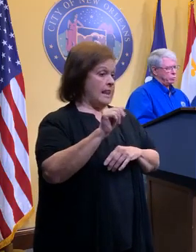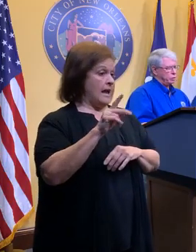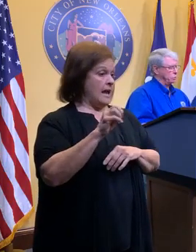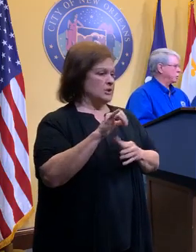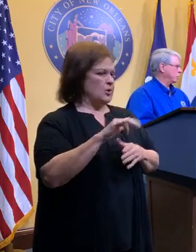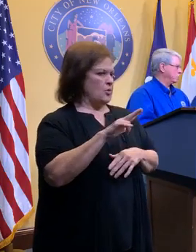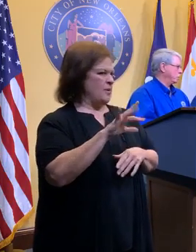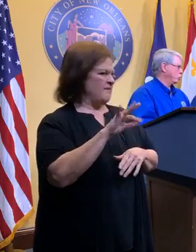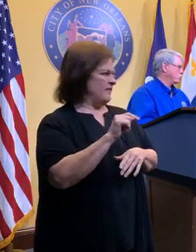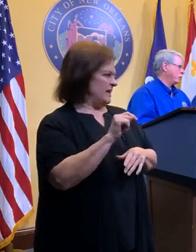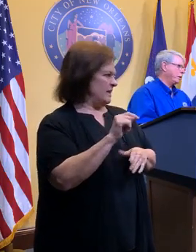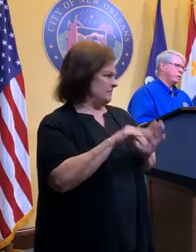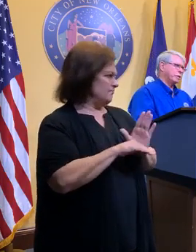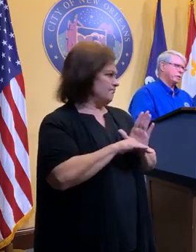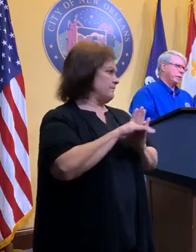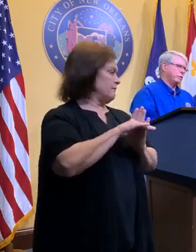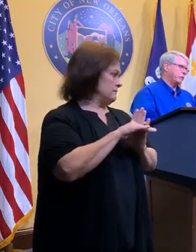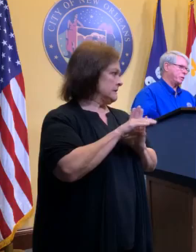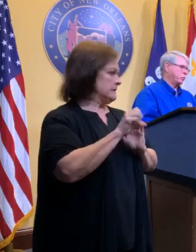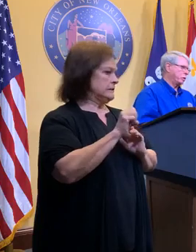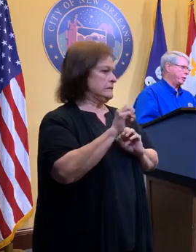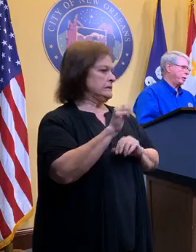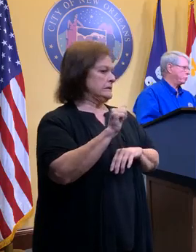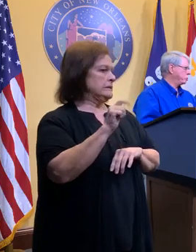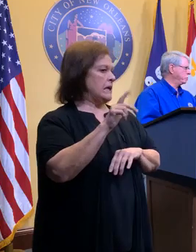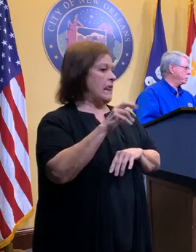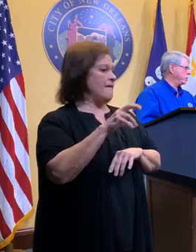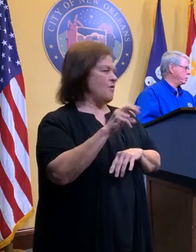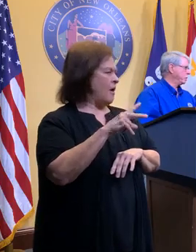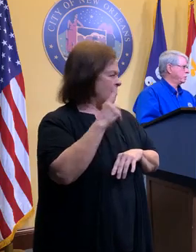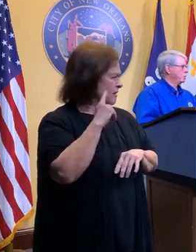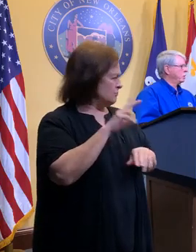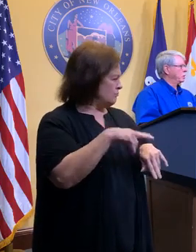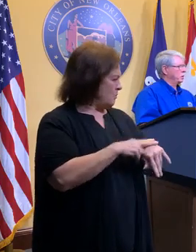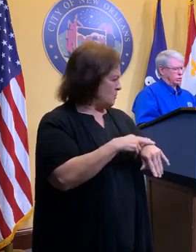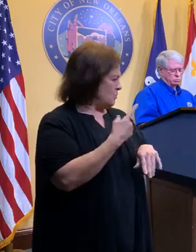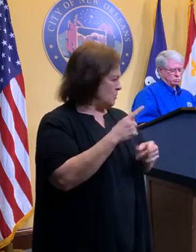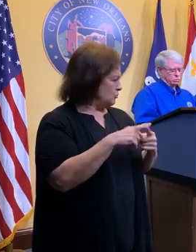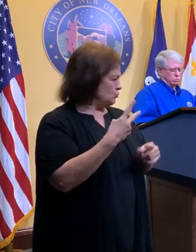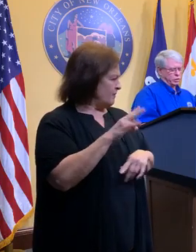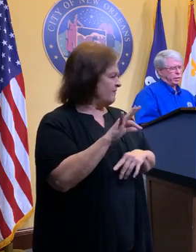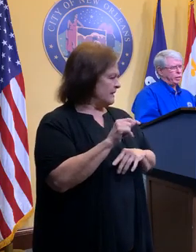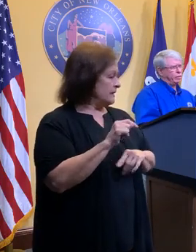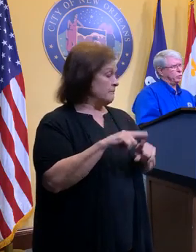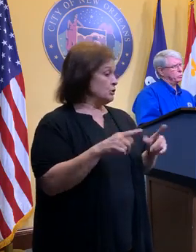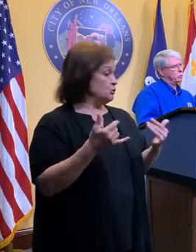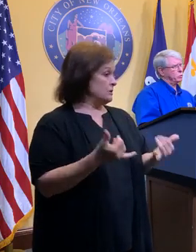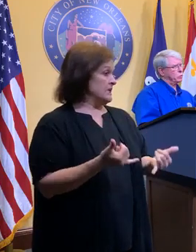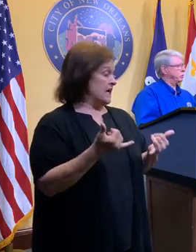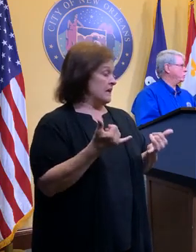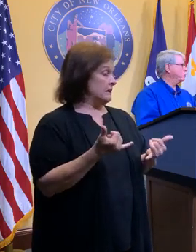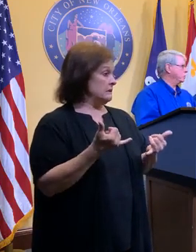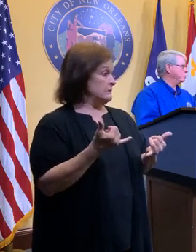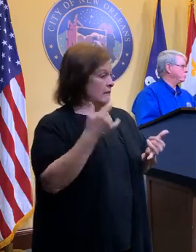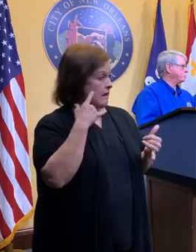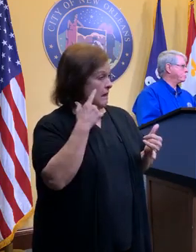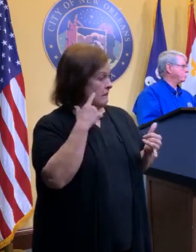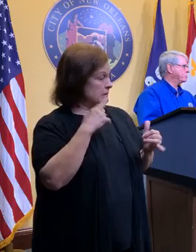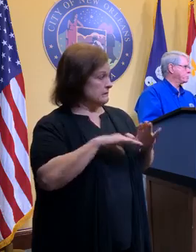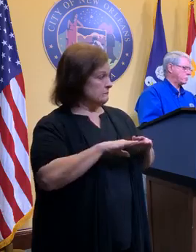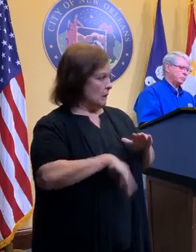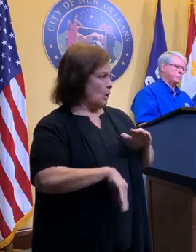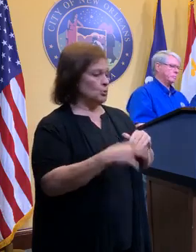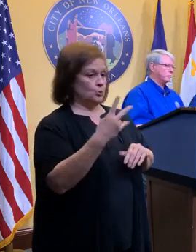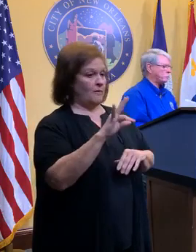So three feet above sea level. Normally, I think the lake is around one and a half to two feet. Today, I think it was just under two feet.